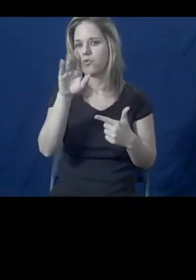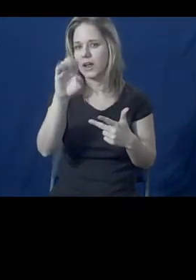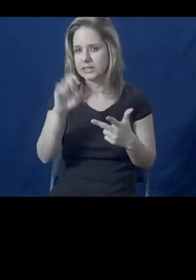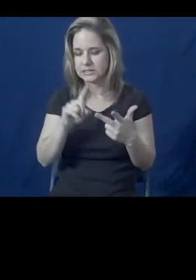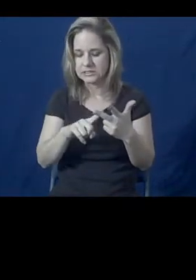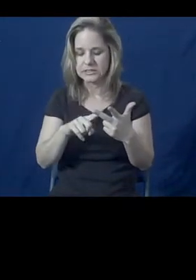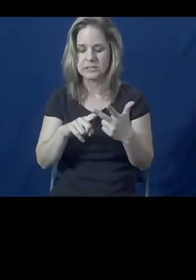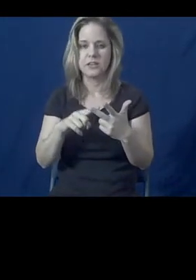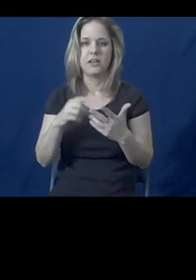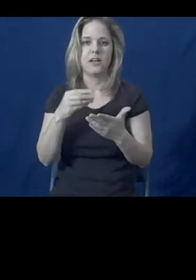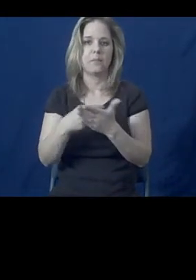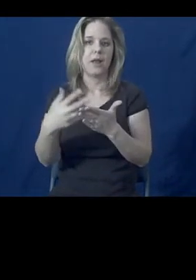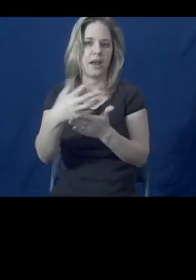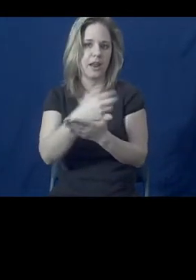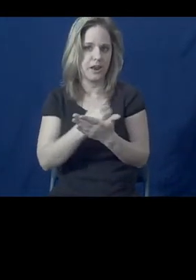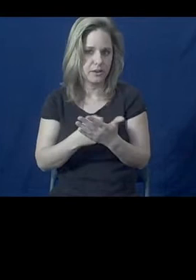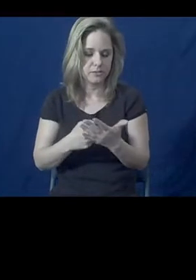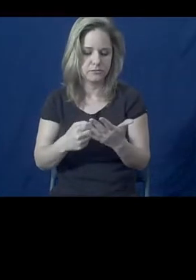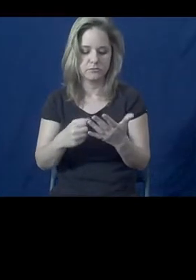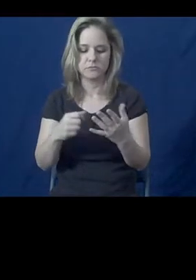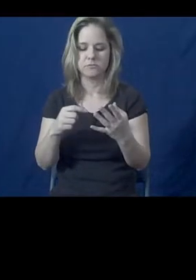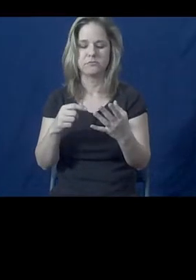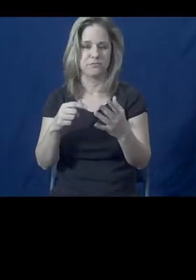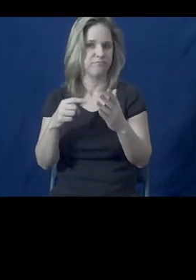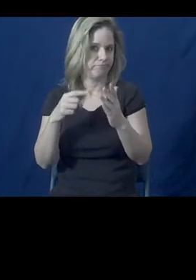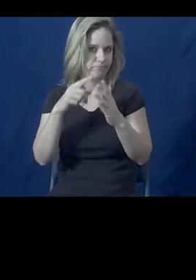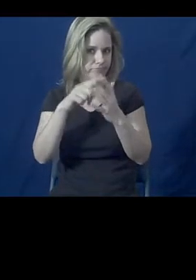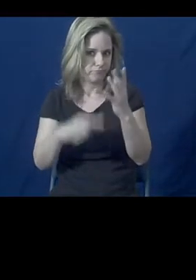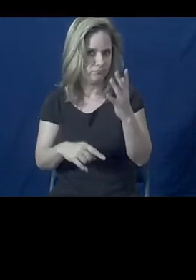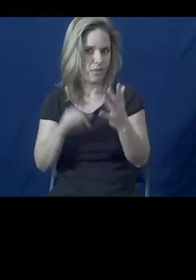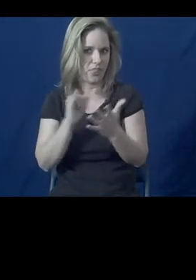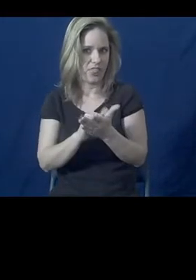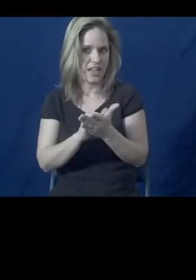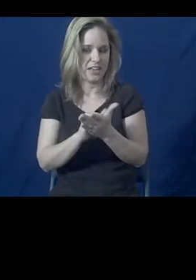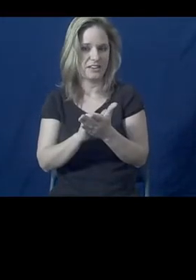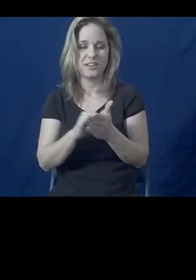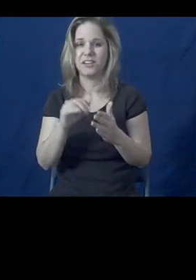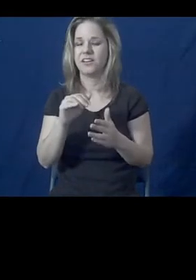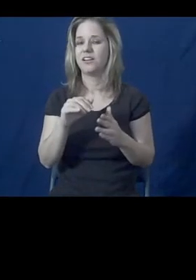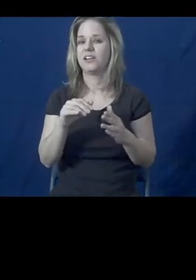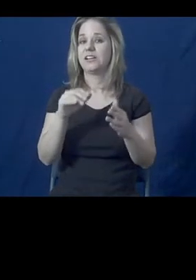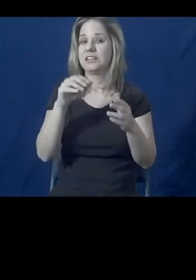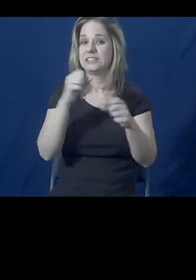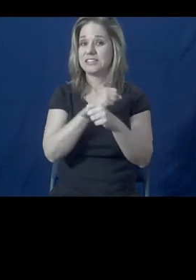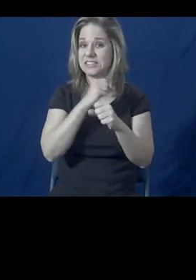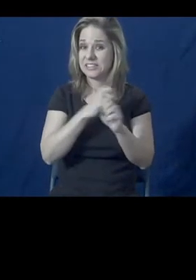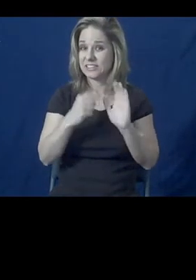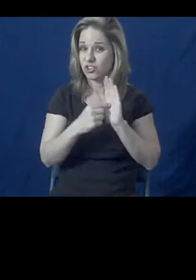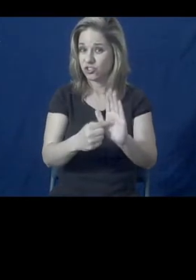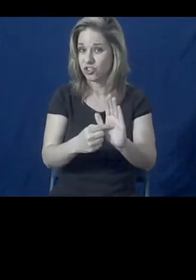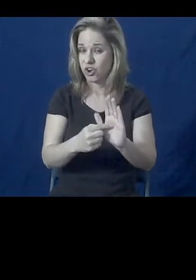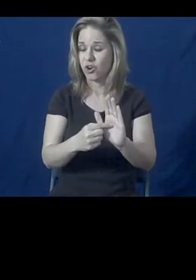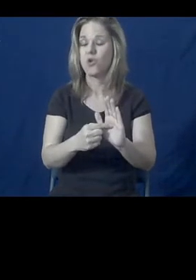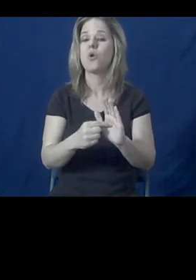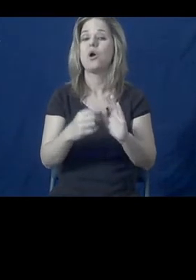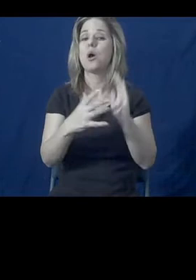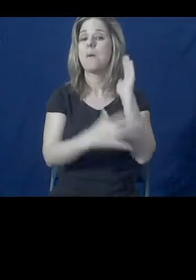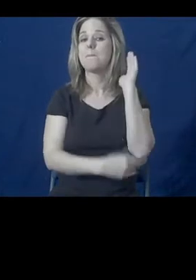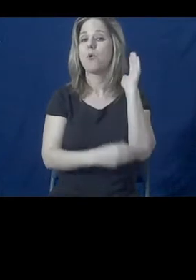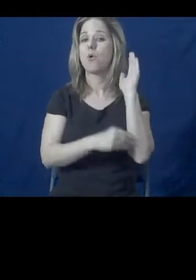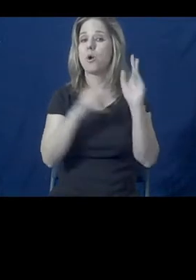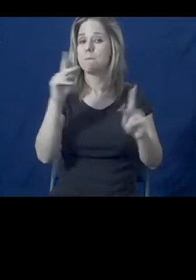socioeconomic status. What the numbers show is that poor people are uniformly and disproportionately